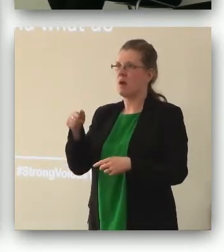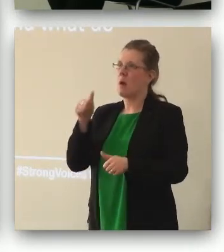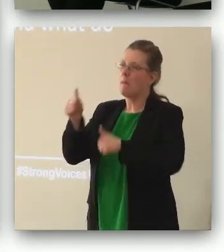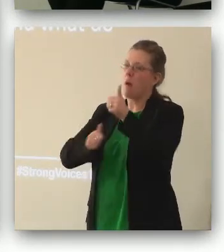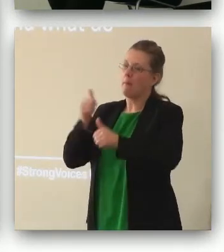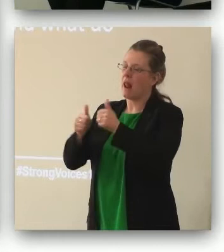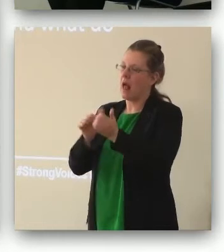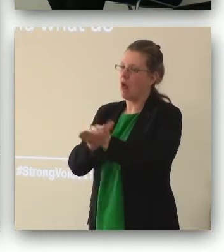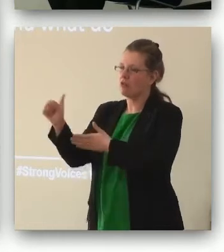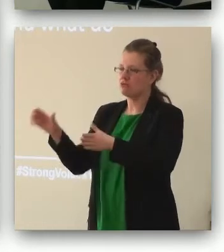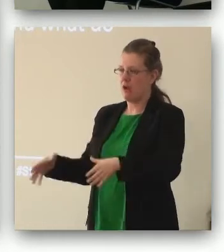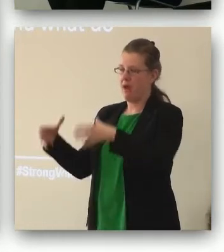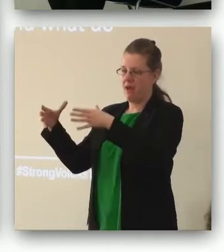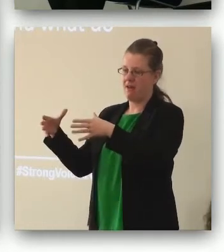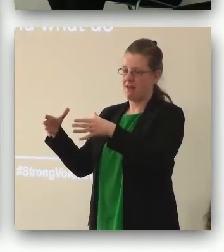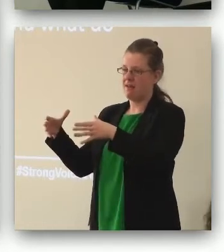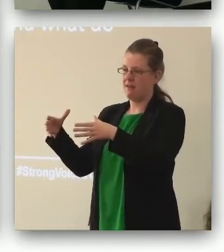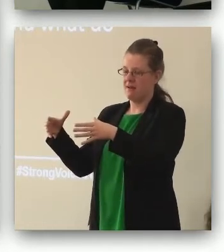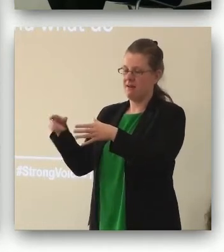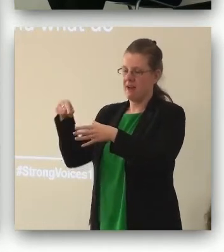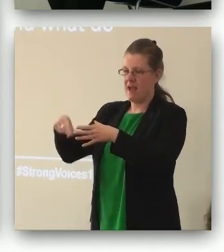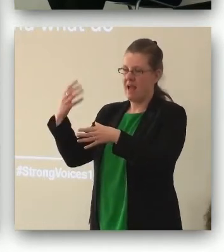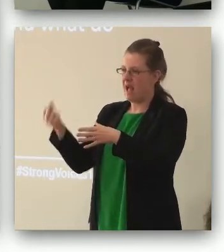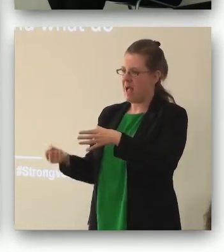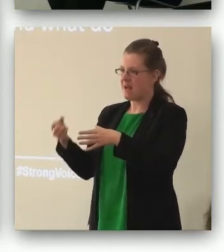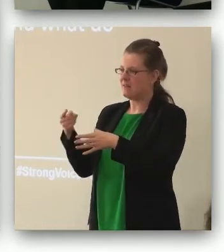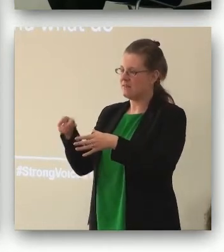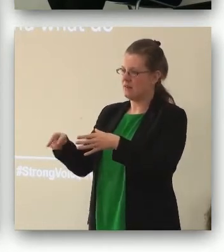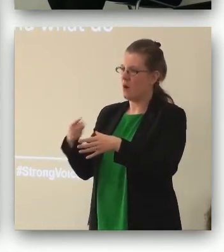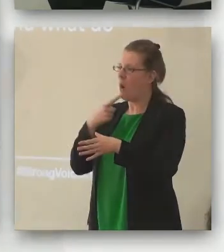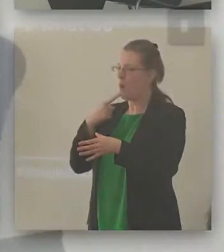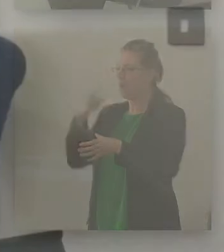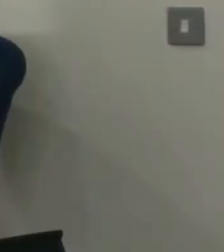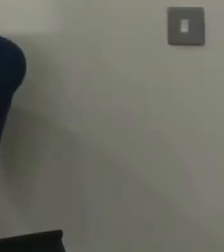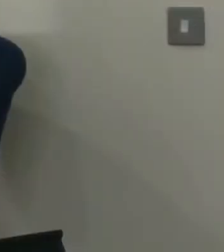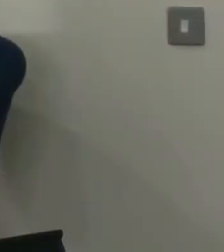and we were thinking about there is a kind of sometimes a default assumption